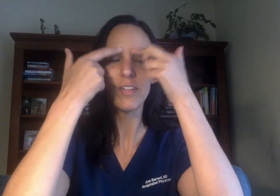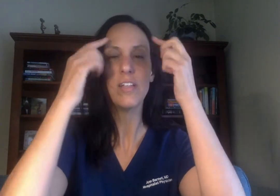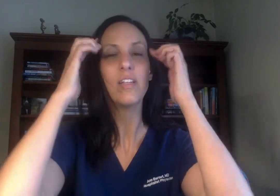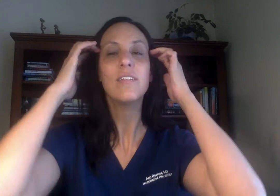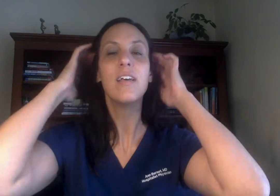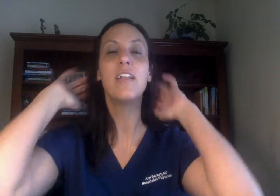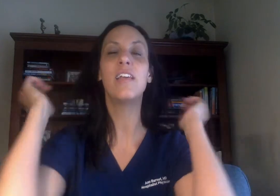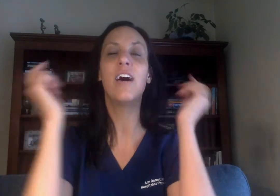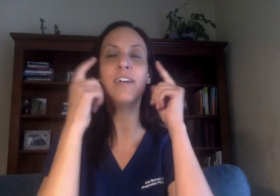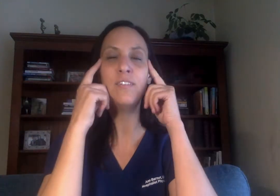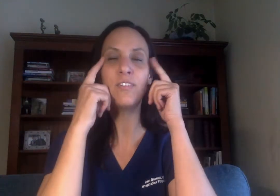Side of the eyes.